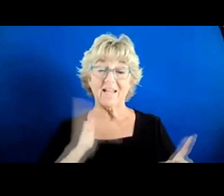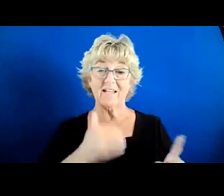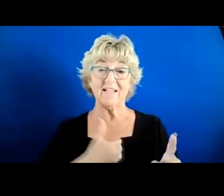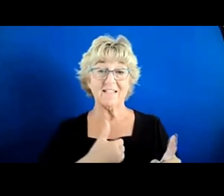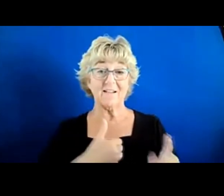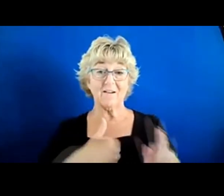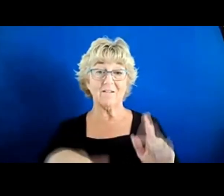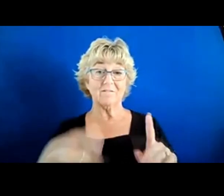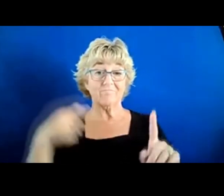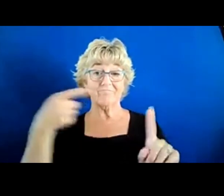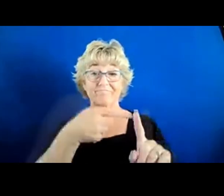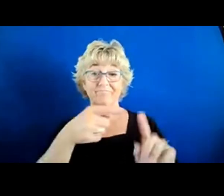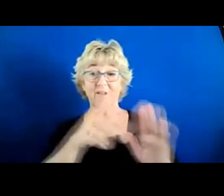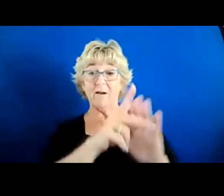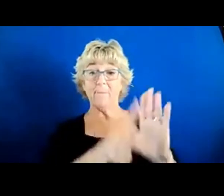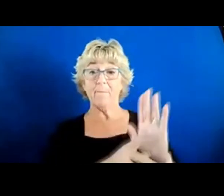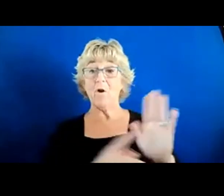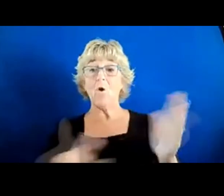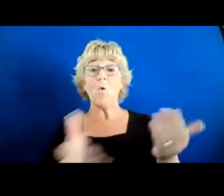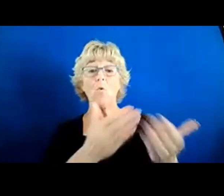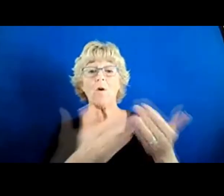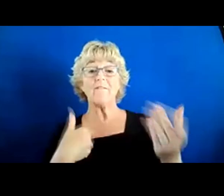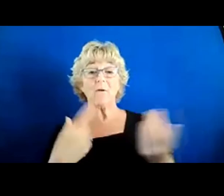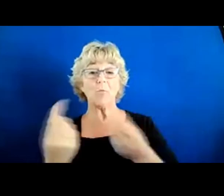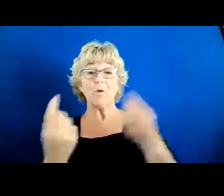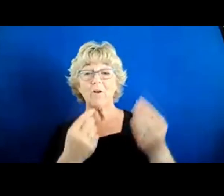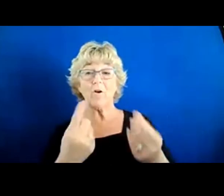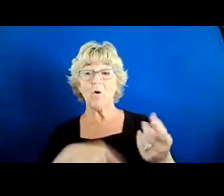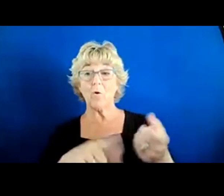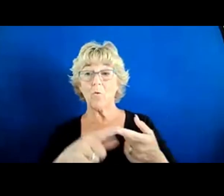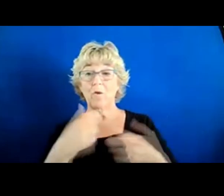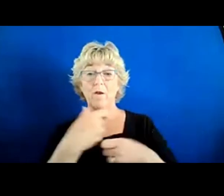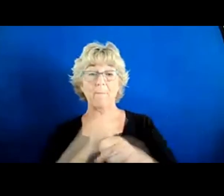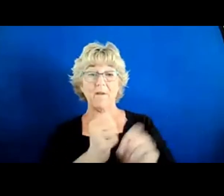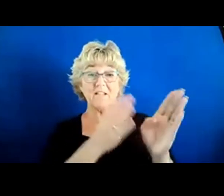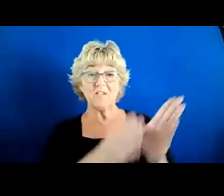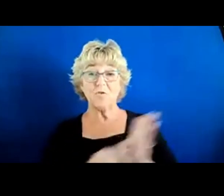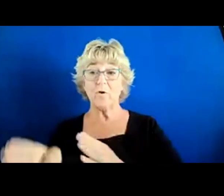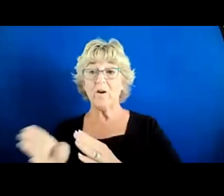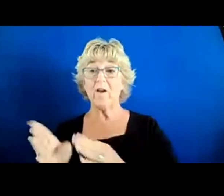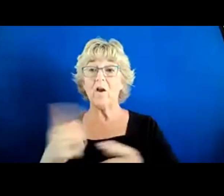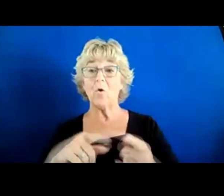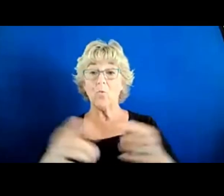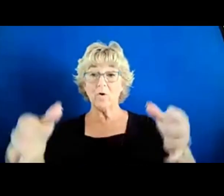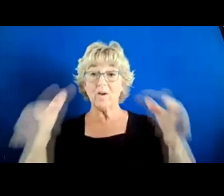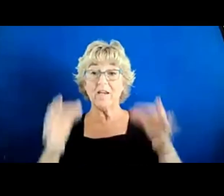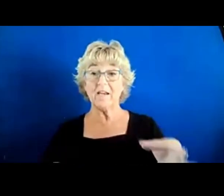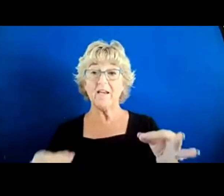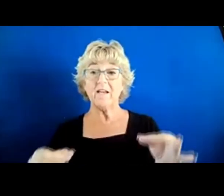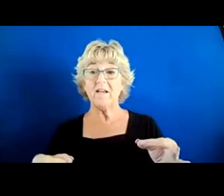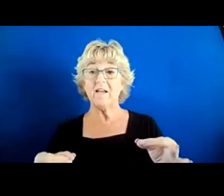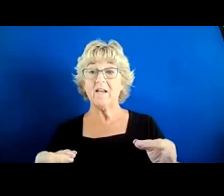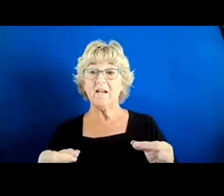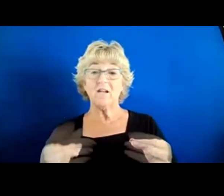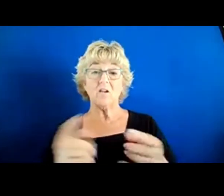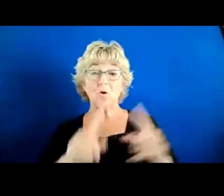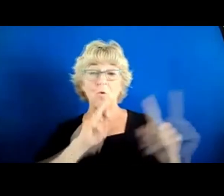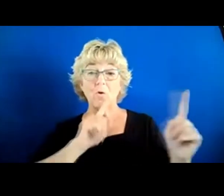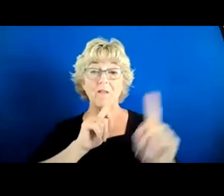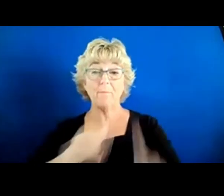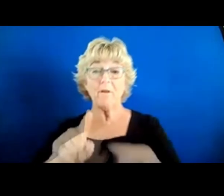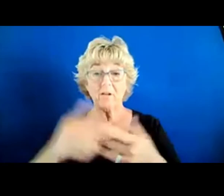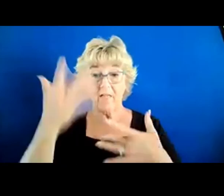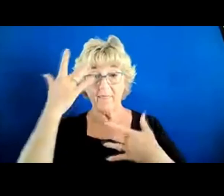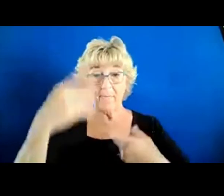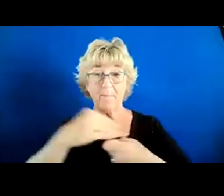principle. Whatever we're doing, whenever we create a strategy, when we decided to do the things we did to respond to the pandemic,